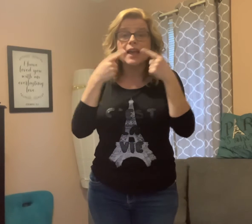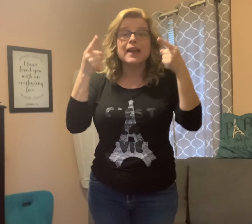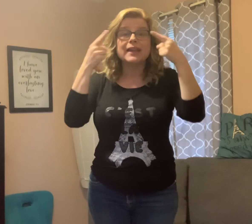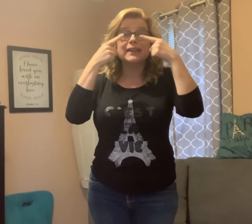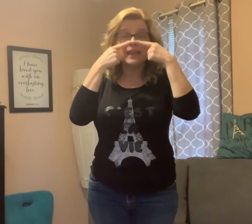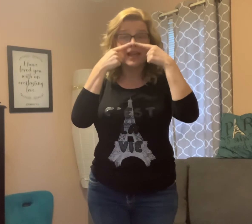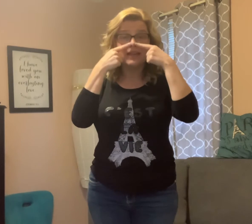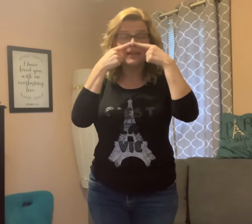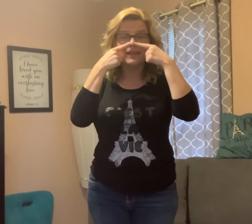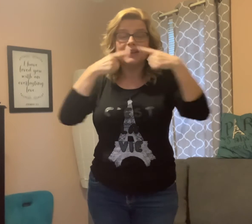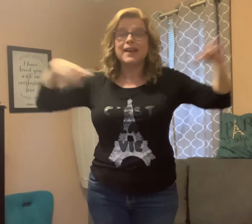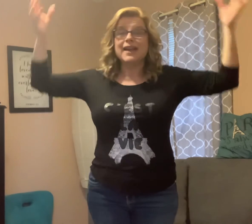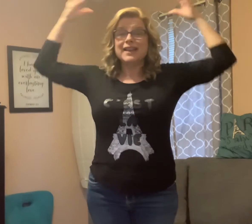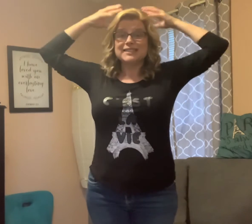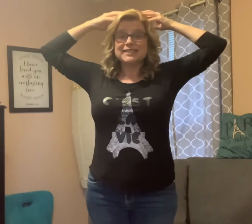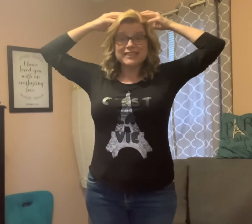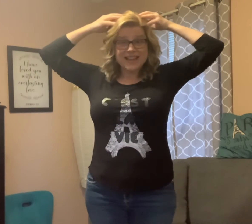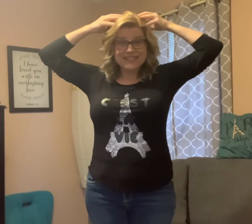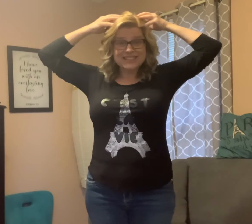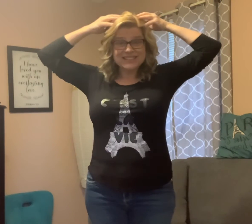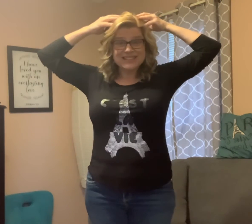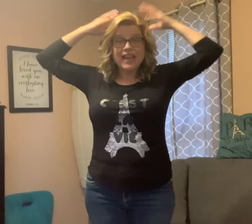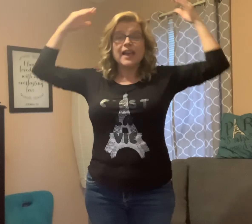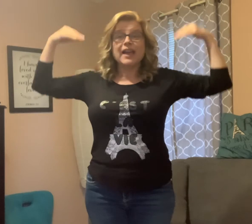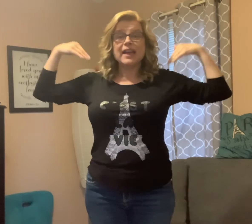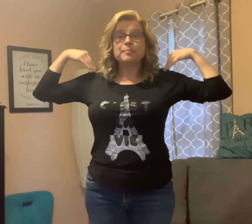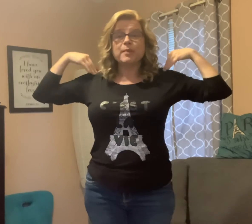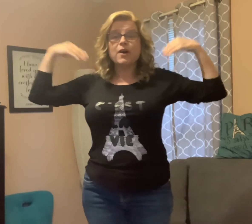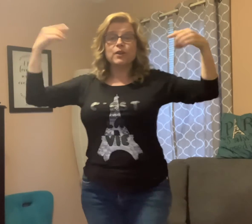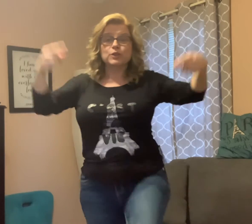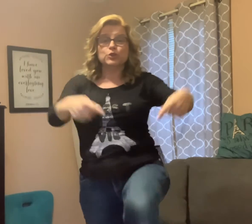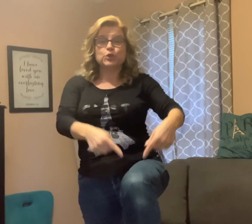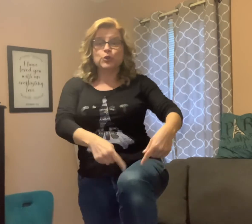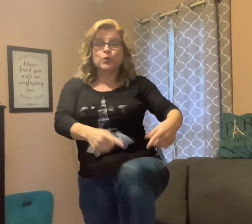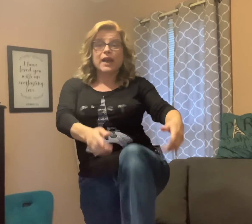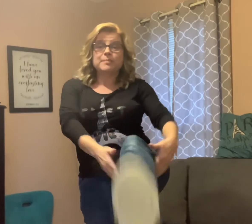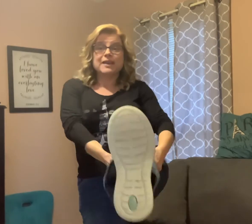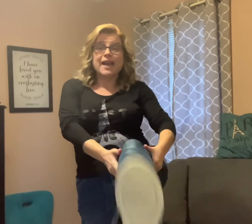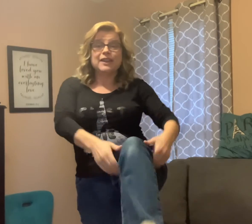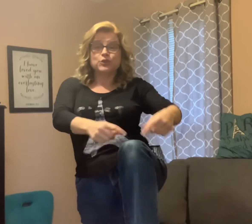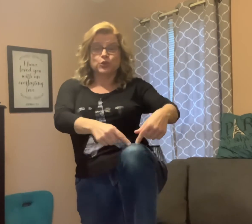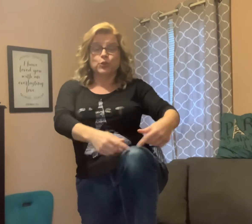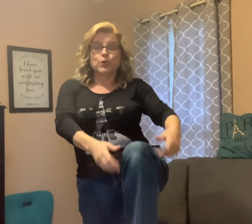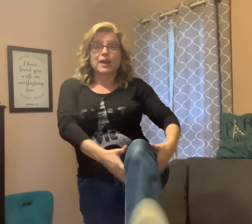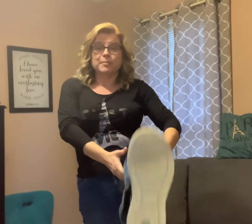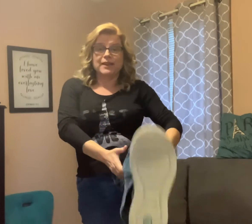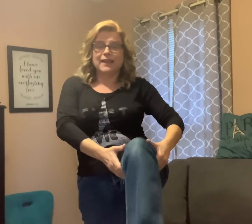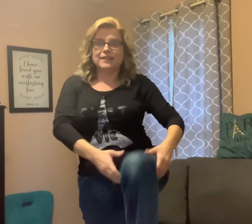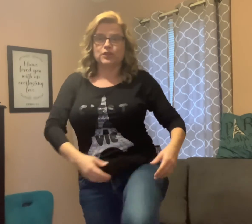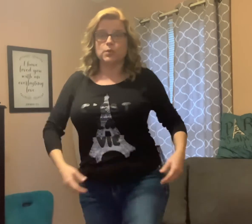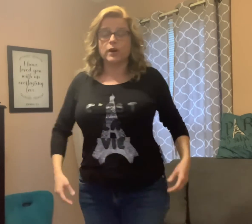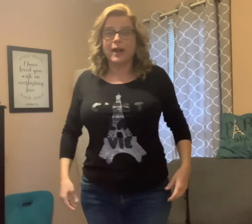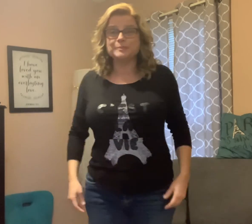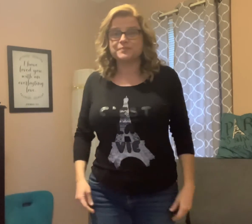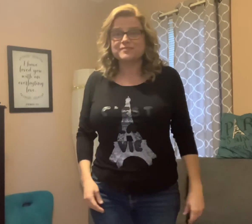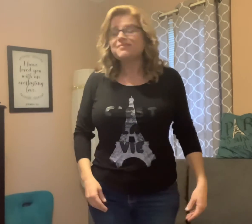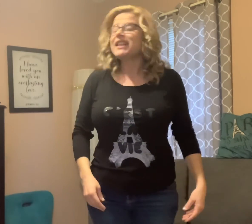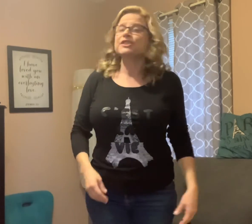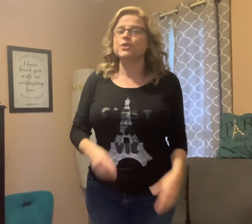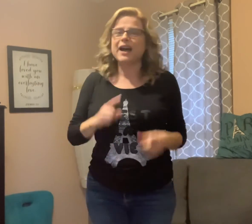et nez. Tête, épaules. Genou et pieds. Genou et pieds. That's a good workout. Let's do the